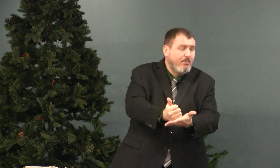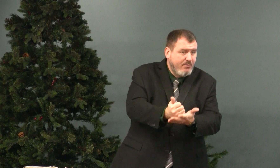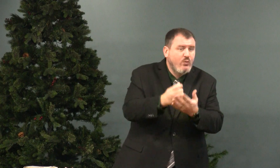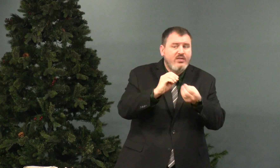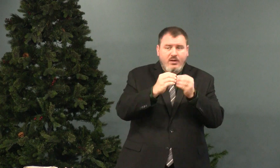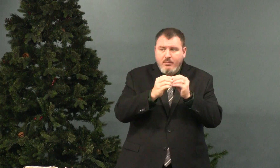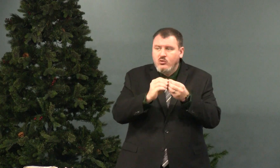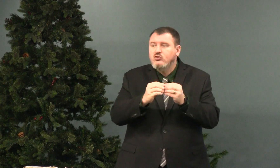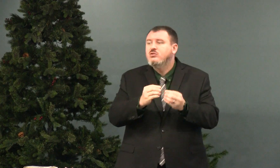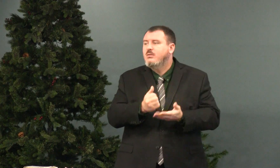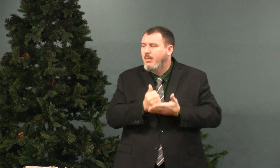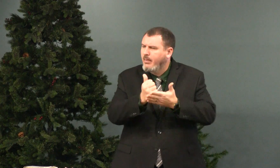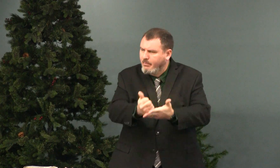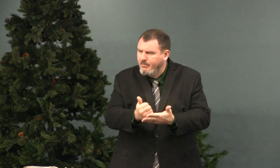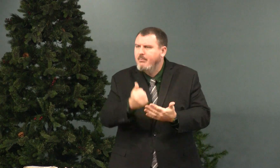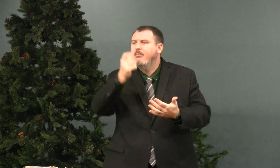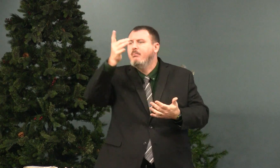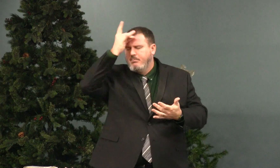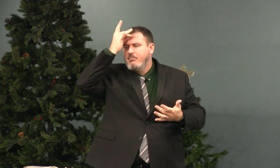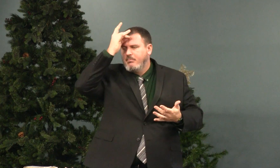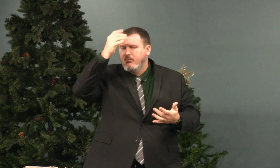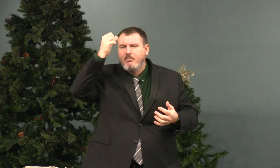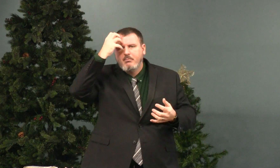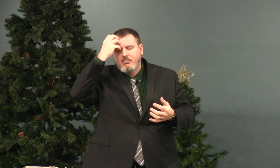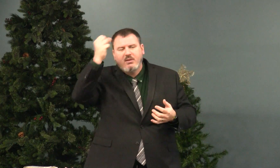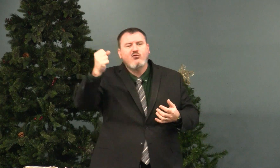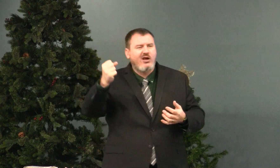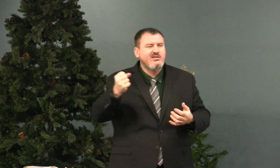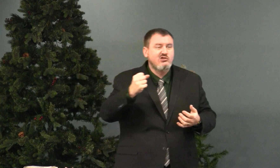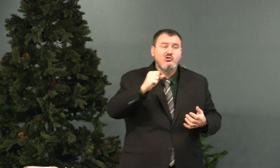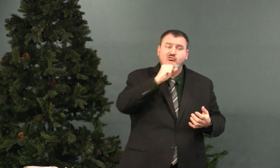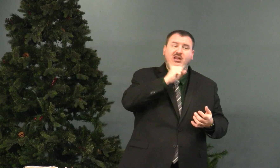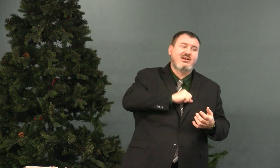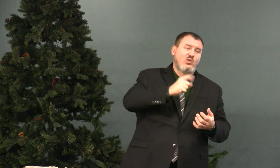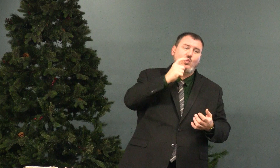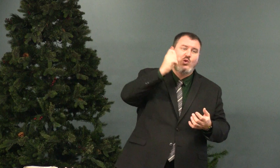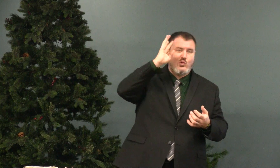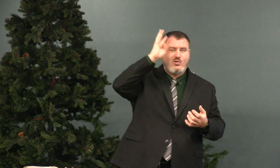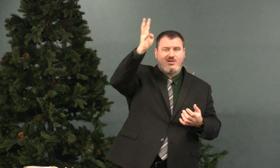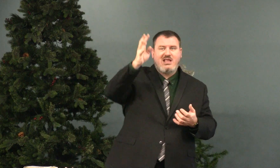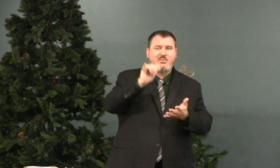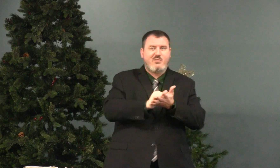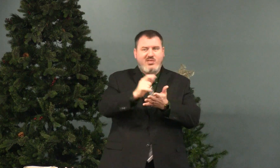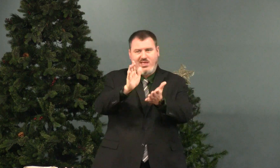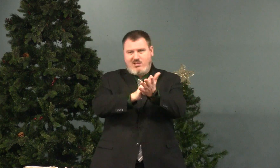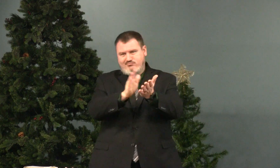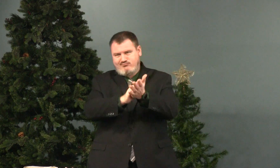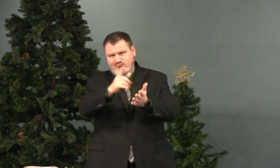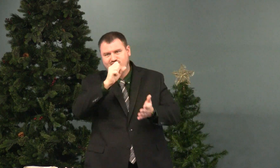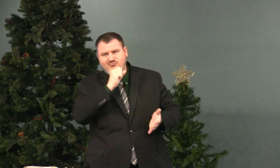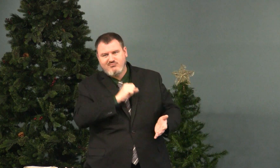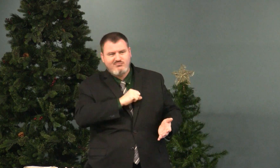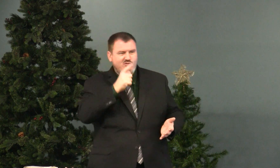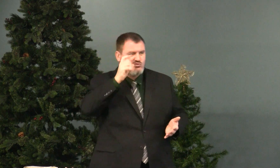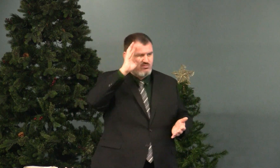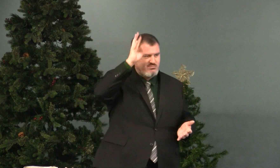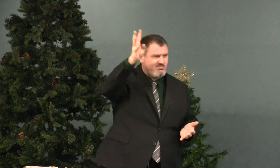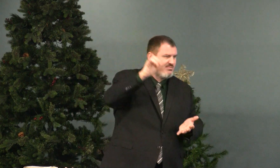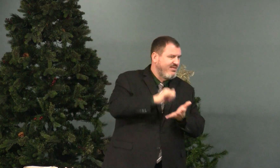to help you remember the numbers so you can keep those in mind. And Sharon used those